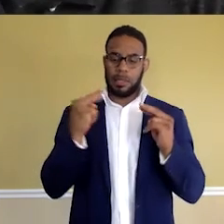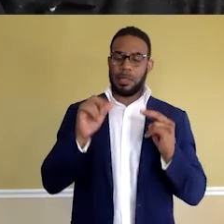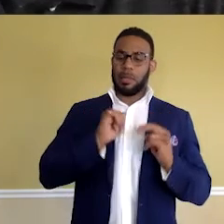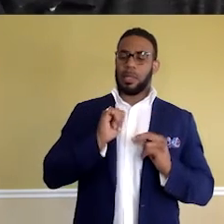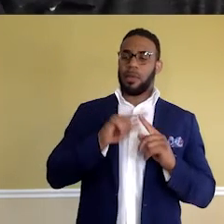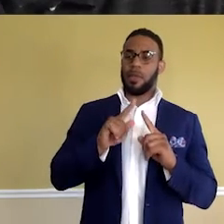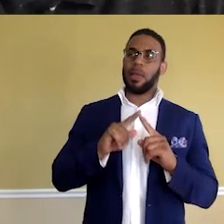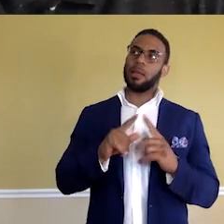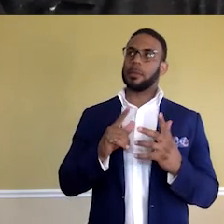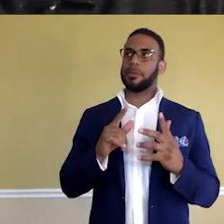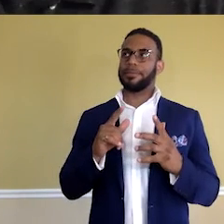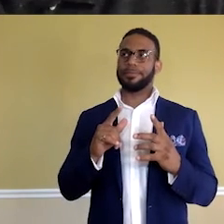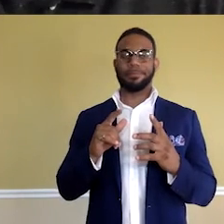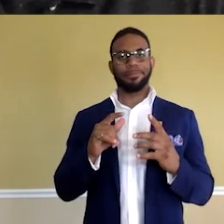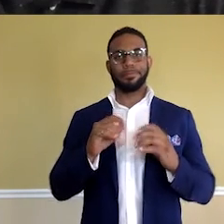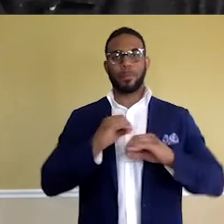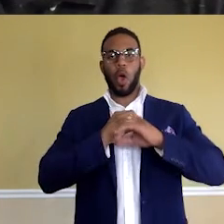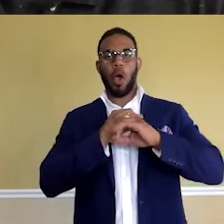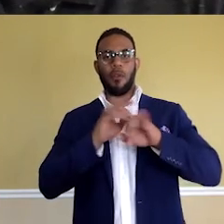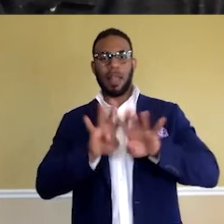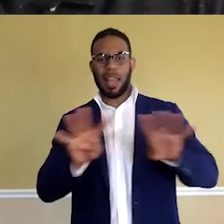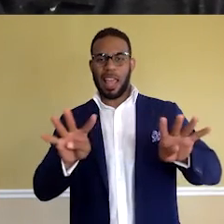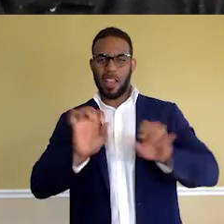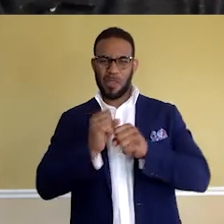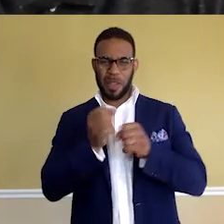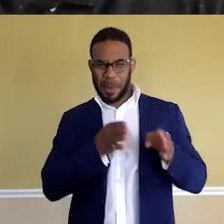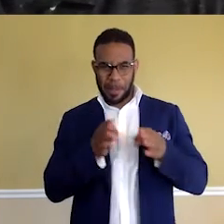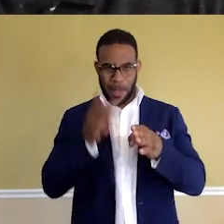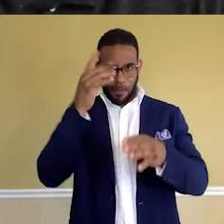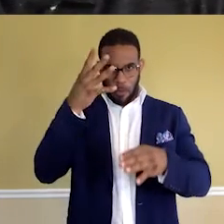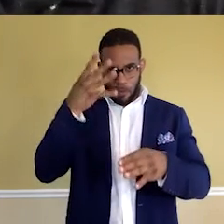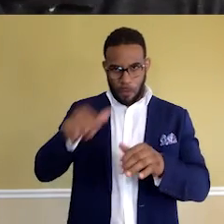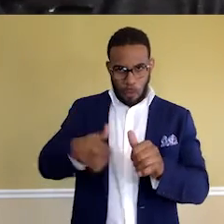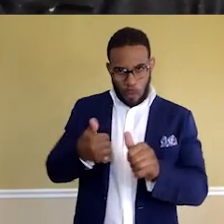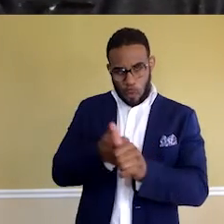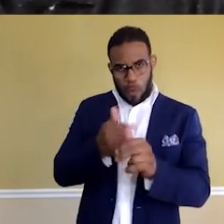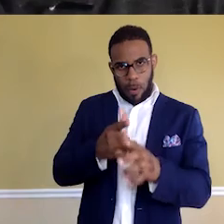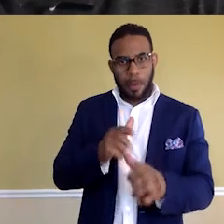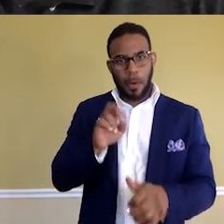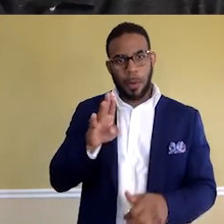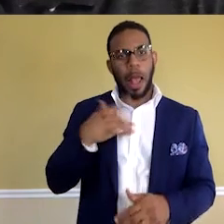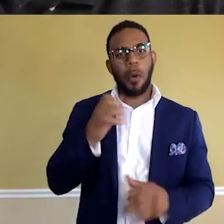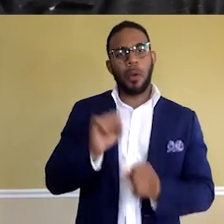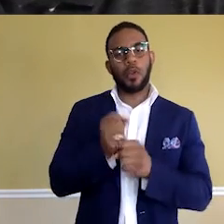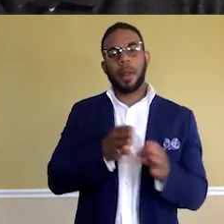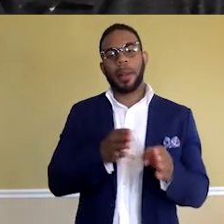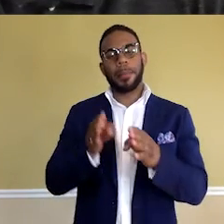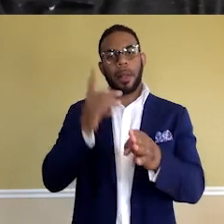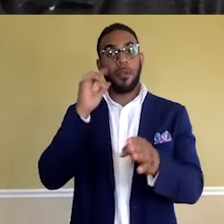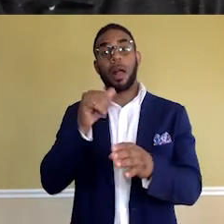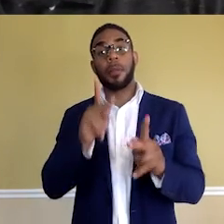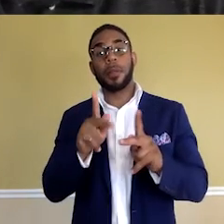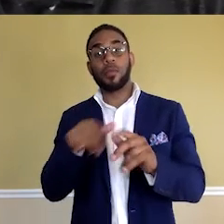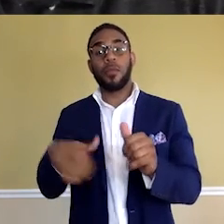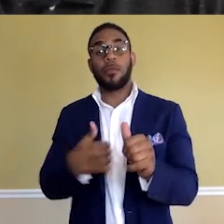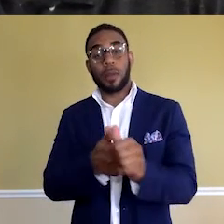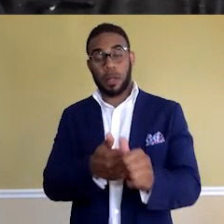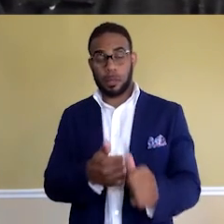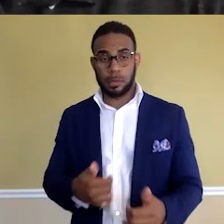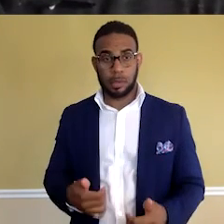let's say, an offensive lineman that's creating a path for the running back, right? I want to create a path for other people to follow, you know, particularly